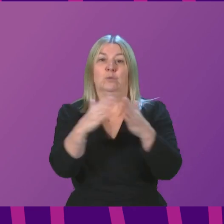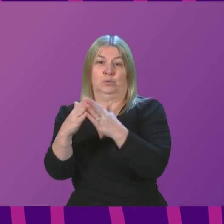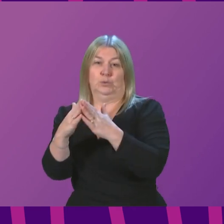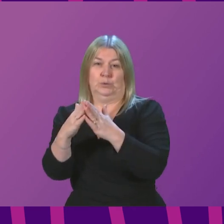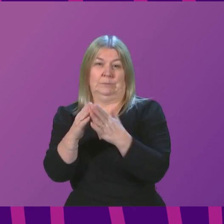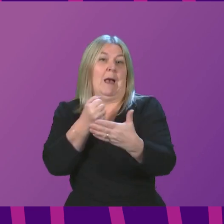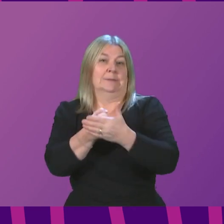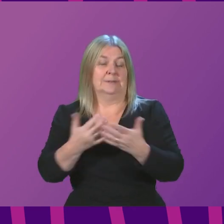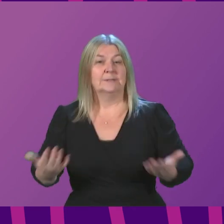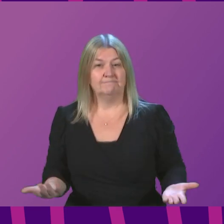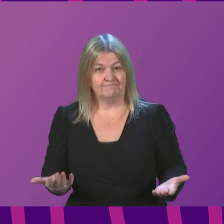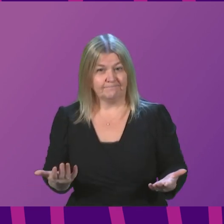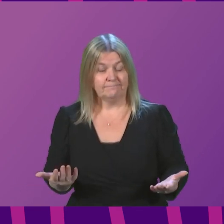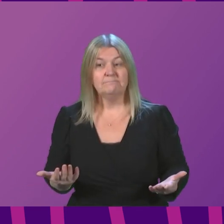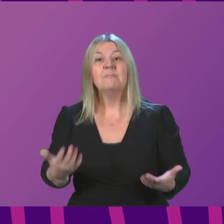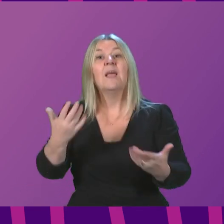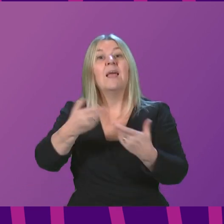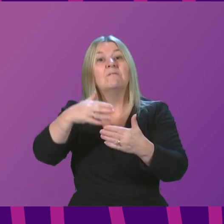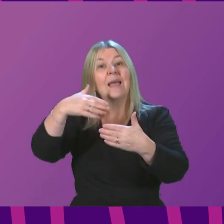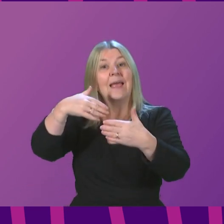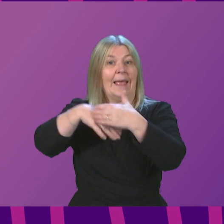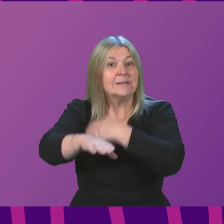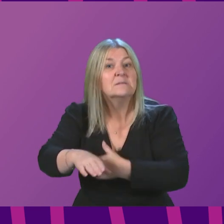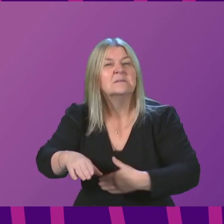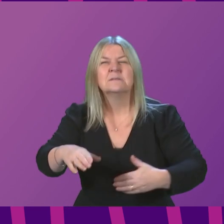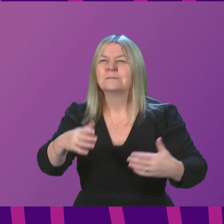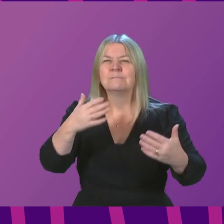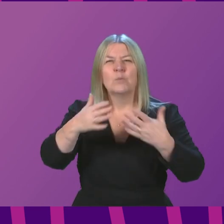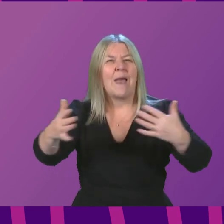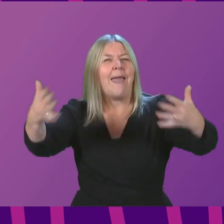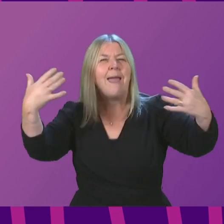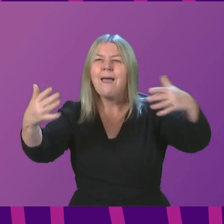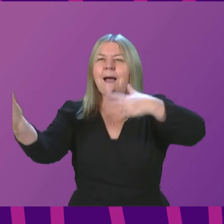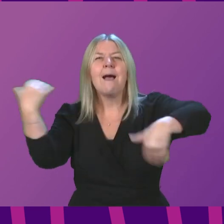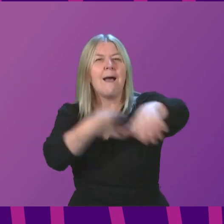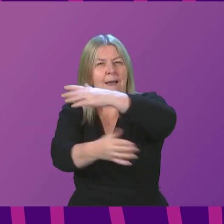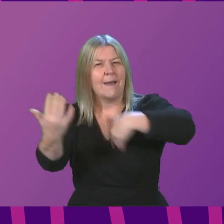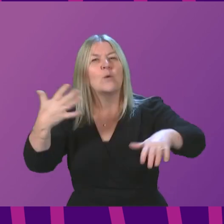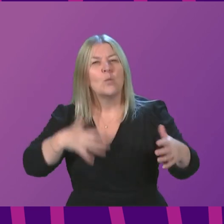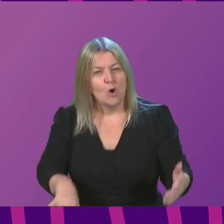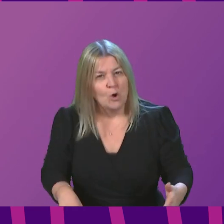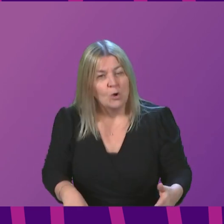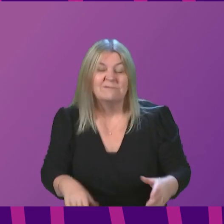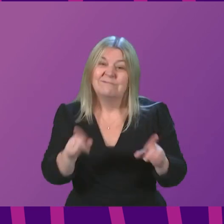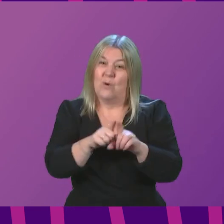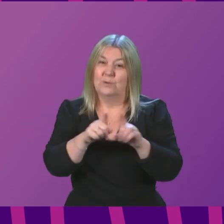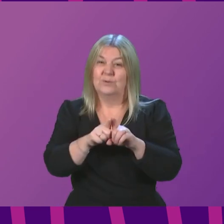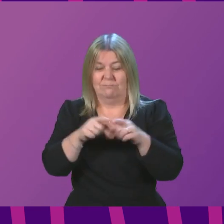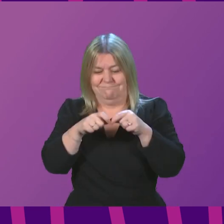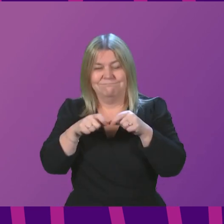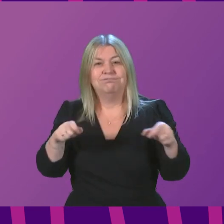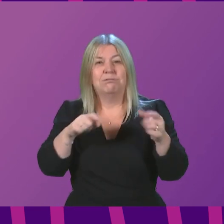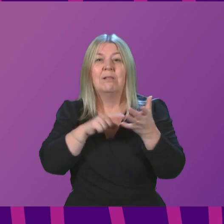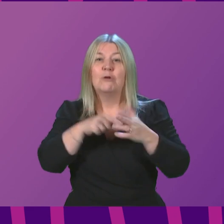ventilate indoor spaces as much as possible. It remains our strong advice that lateral flow tests should be taken